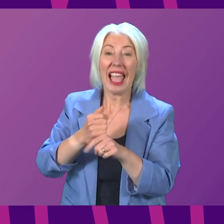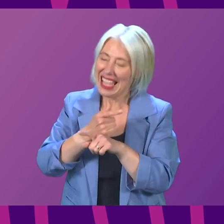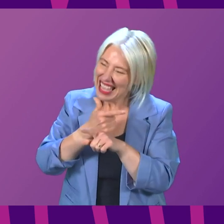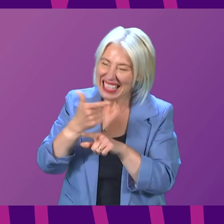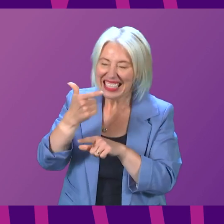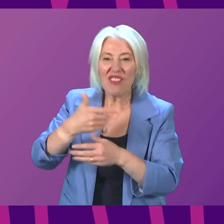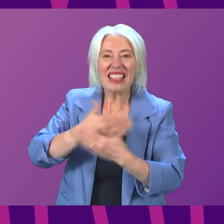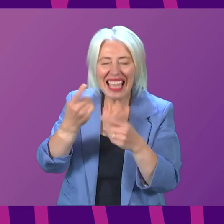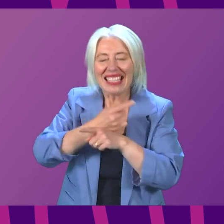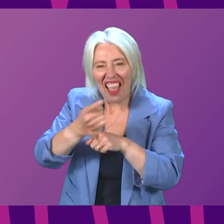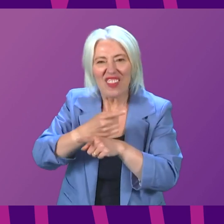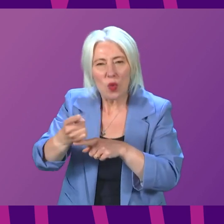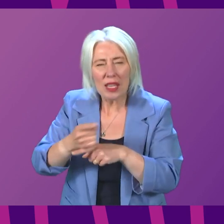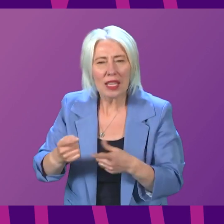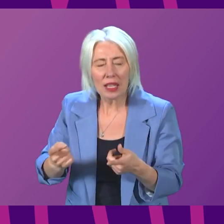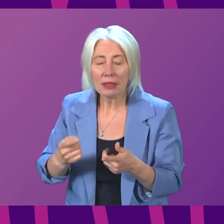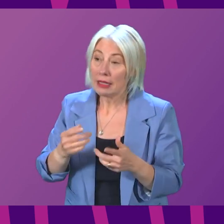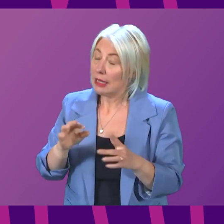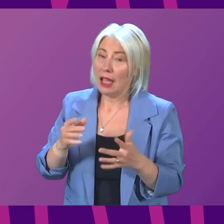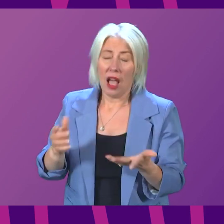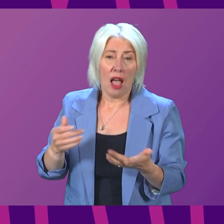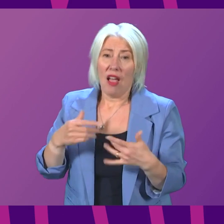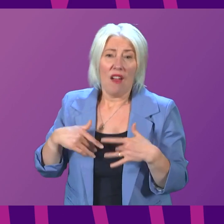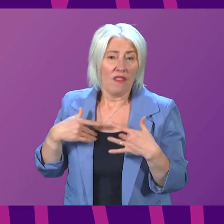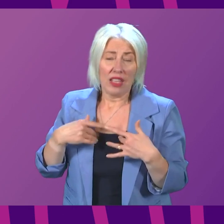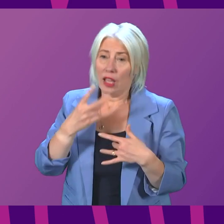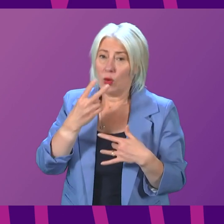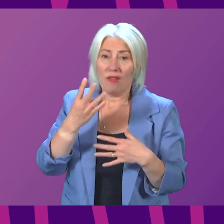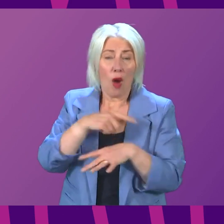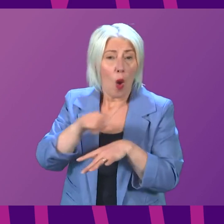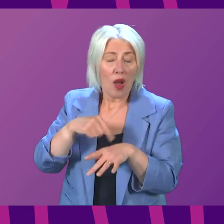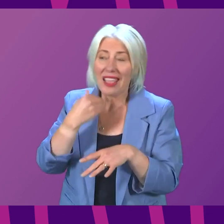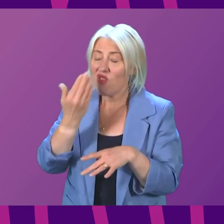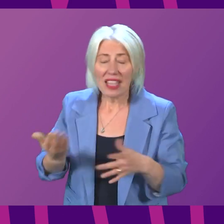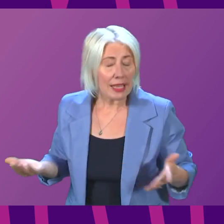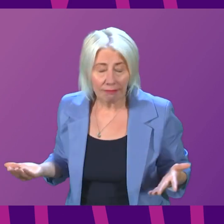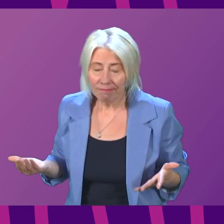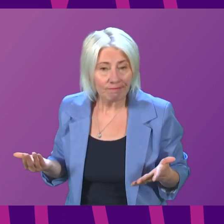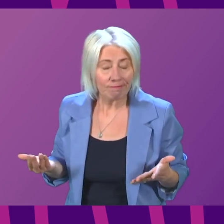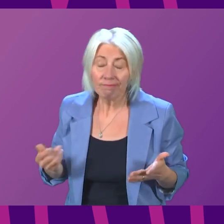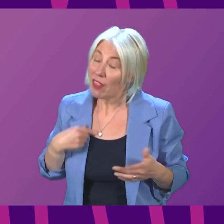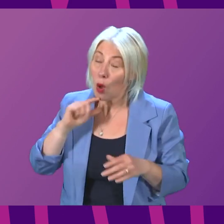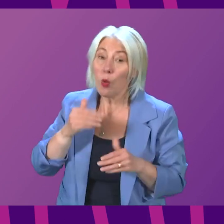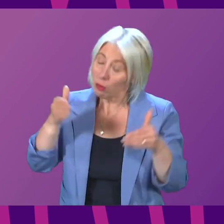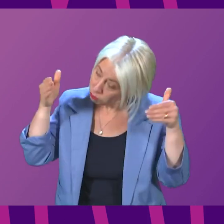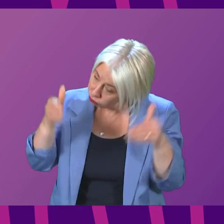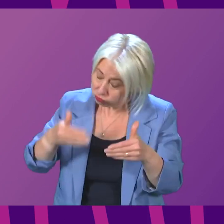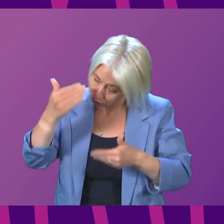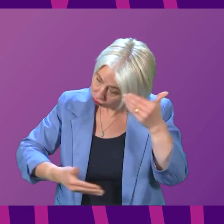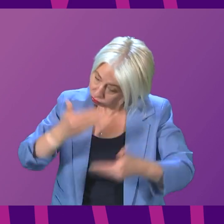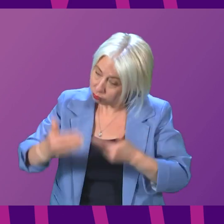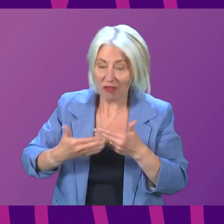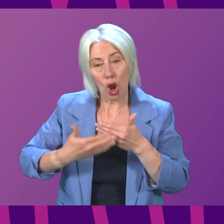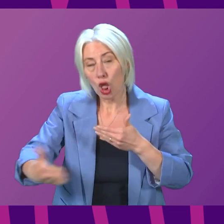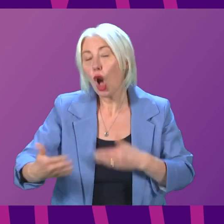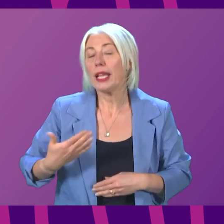week. Sometimes what has felt like almost 24 hours a day. And that will be the case for as long as is